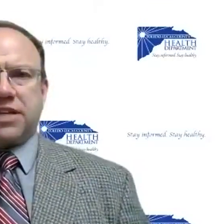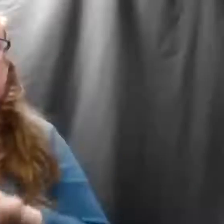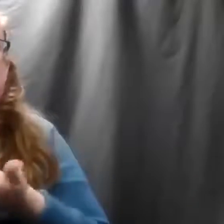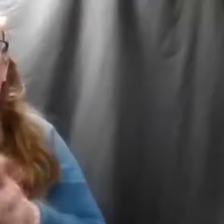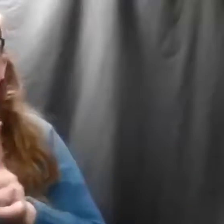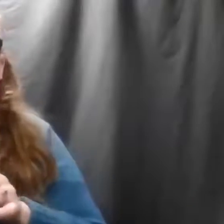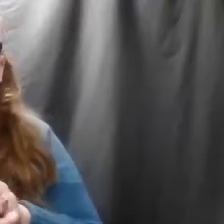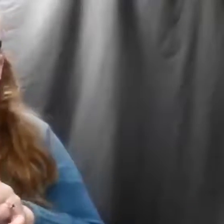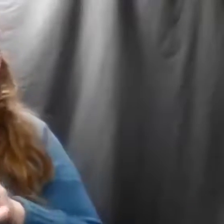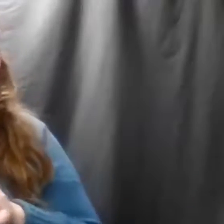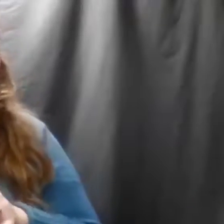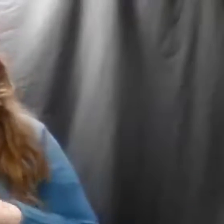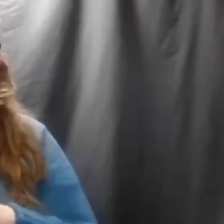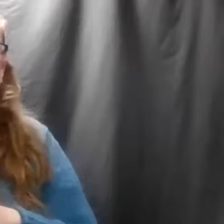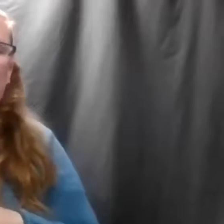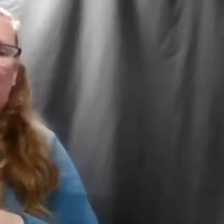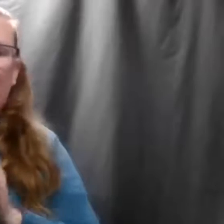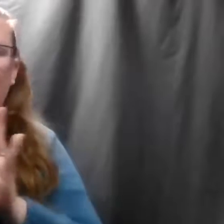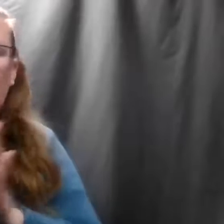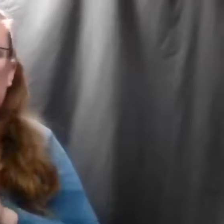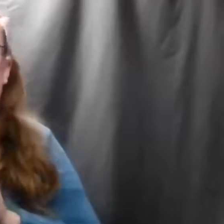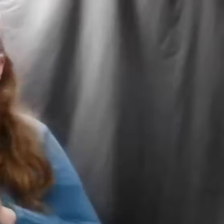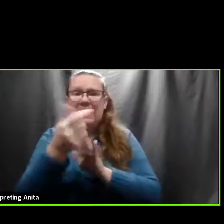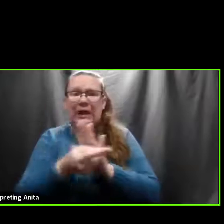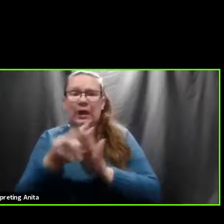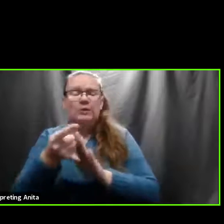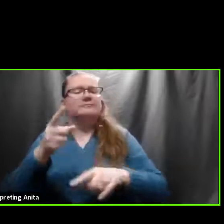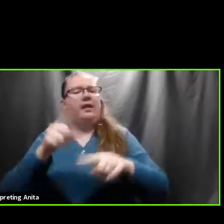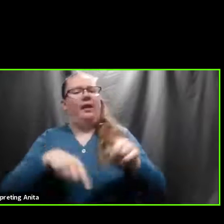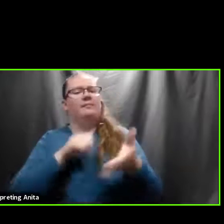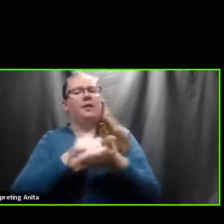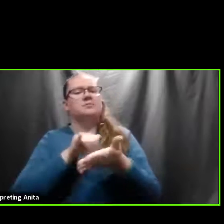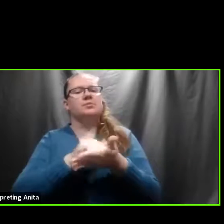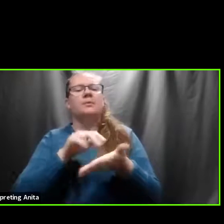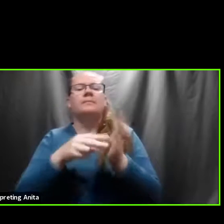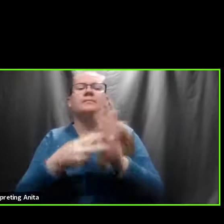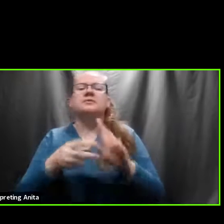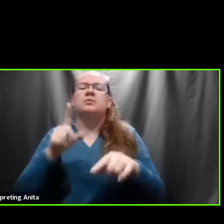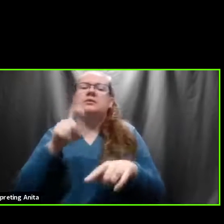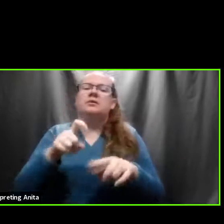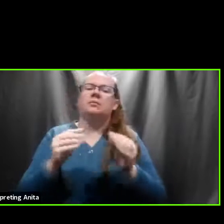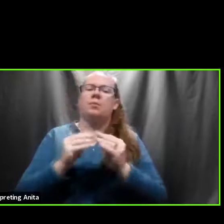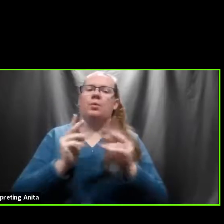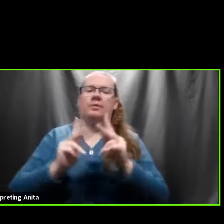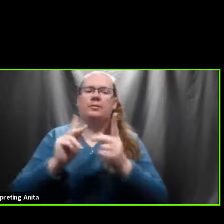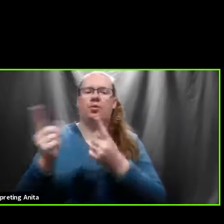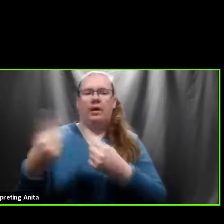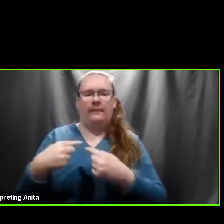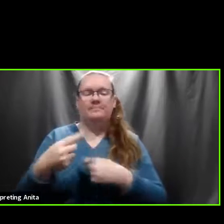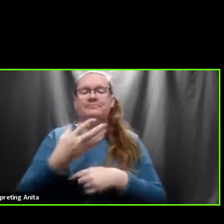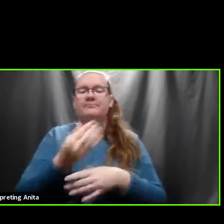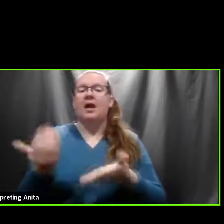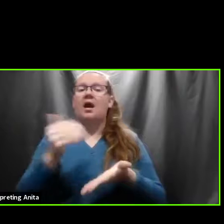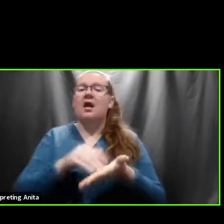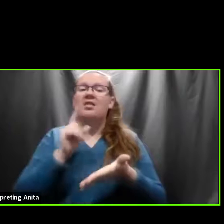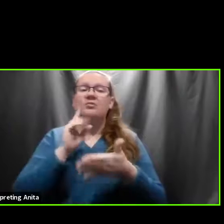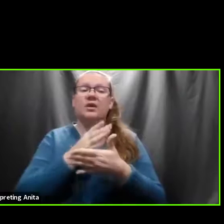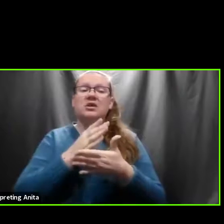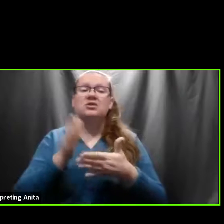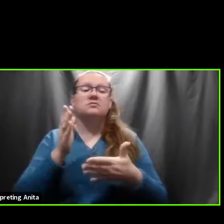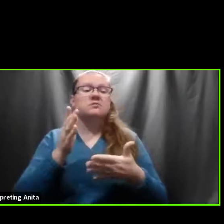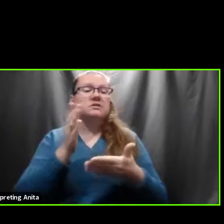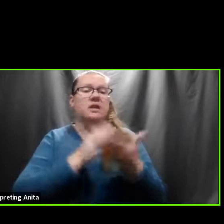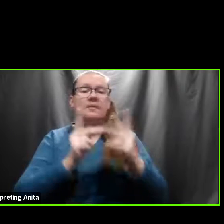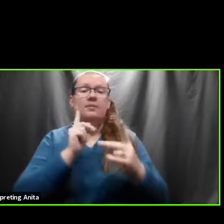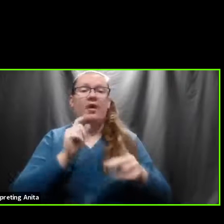That's, that's how we're going to run some of these clinics. So we're going to need additional bodies. And again, they, they do range from everybody who can, you know,